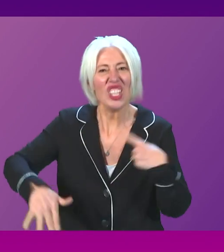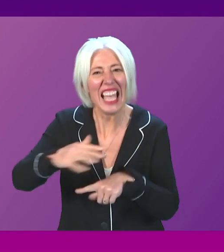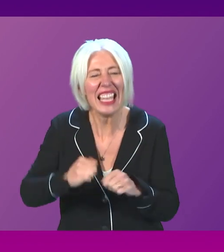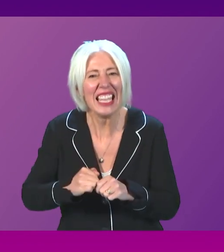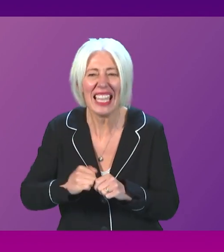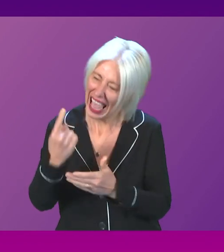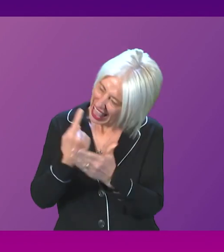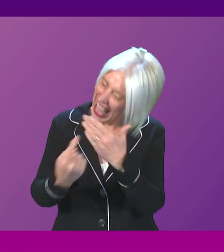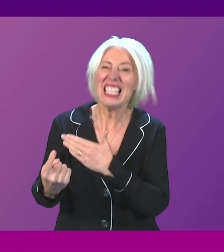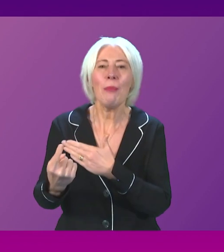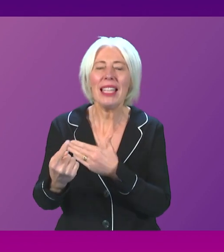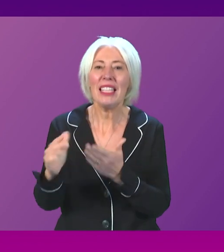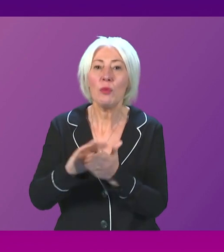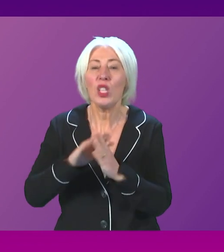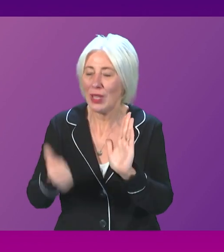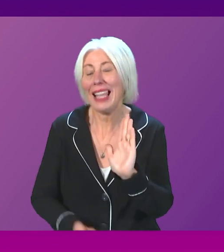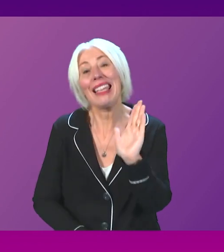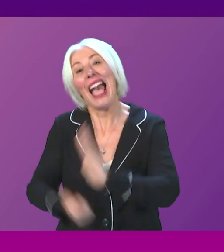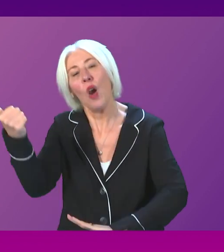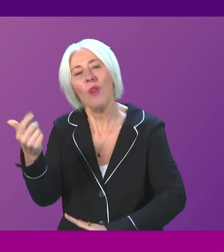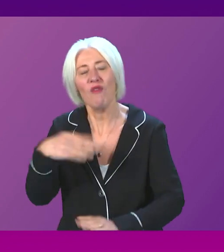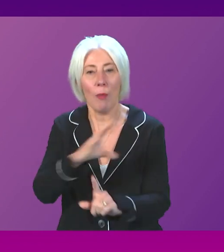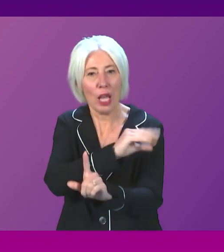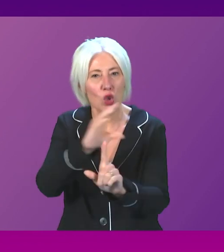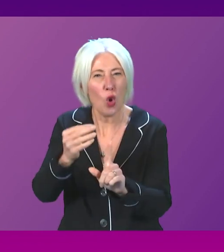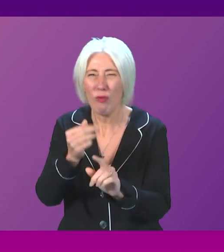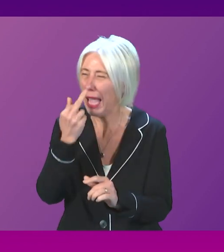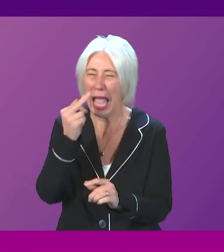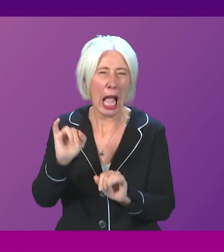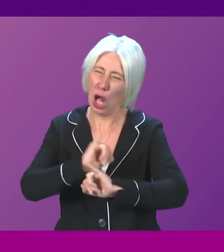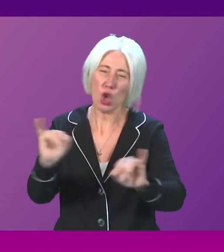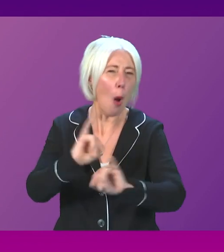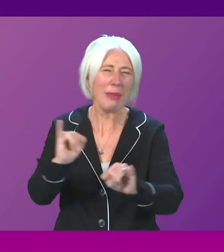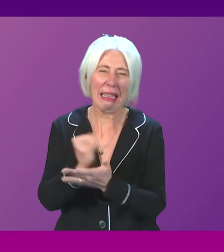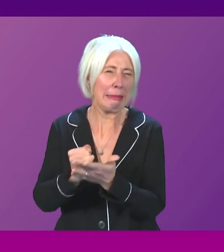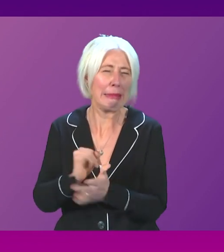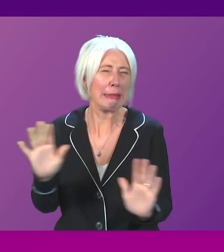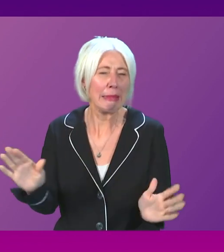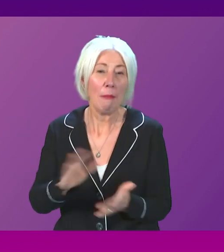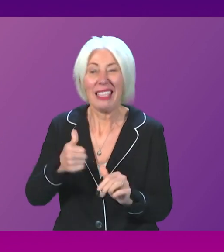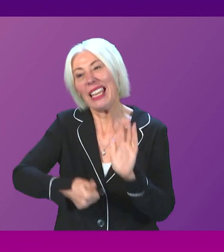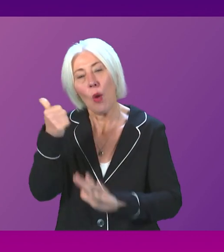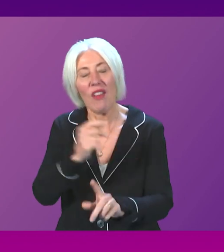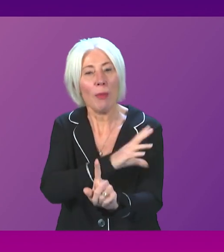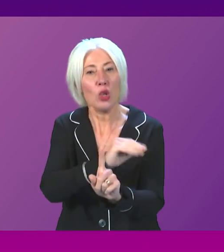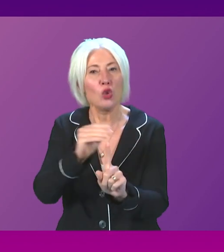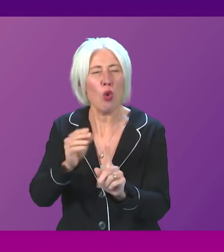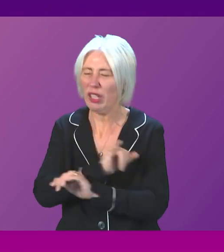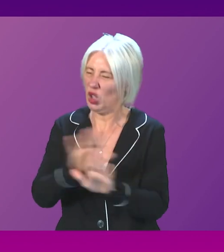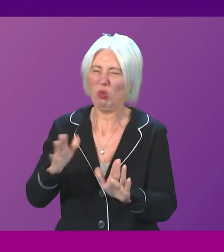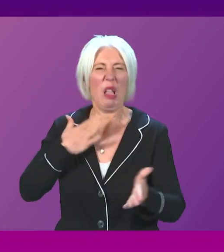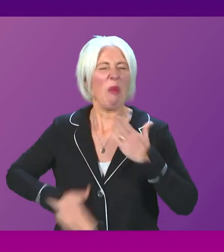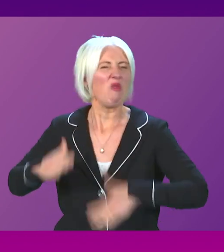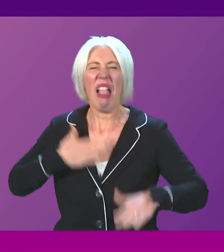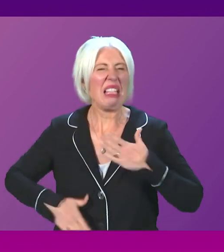Independence is about getting away from that Tory incompetence, frankly, getting away from that Tory immorality. Immorality. And the